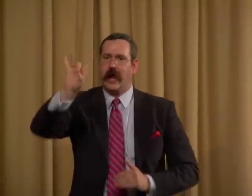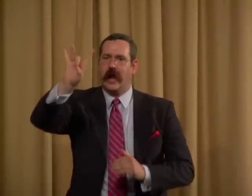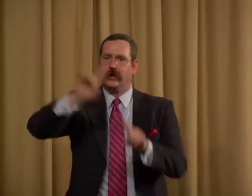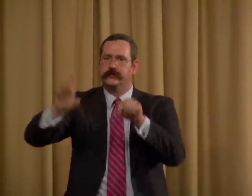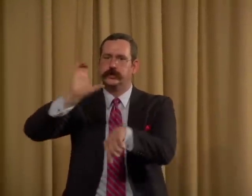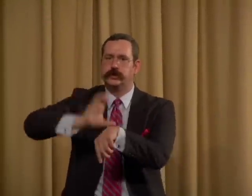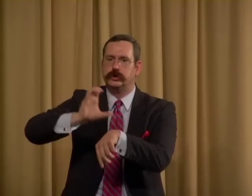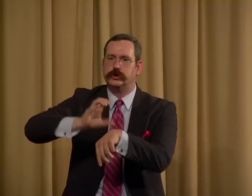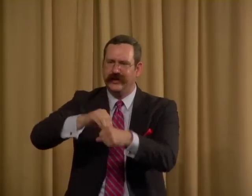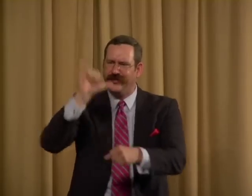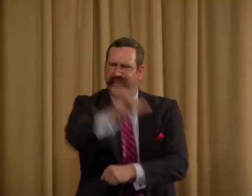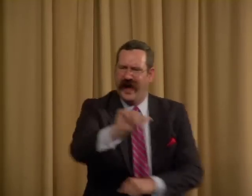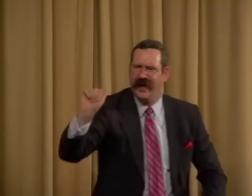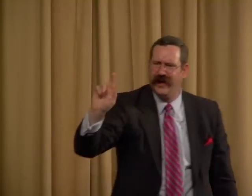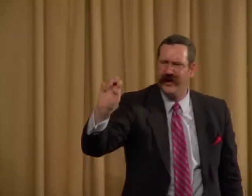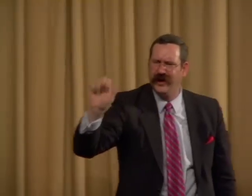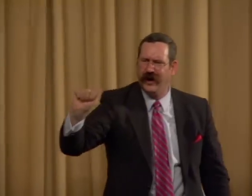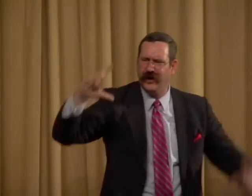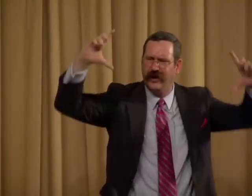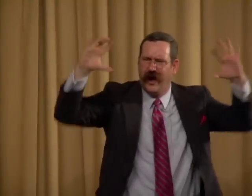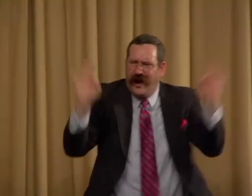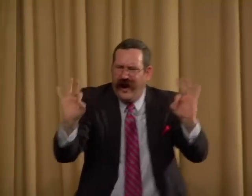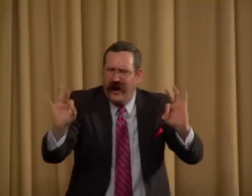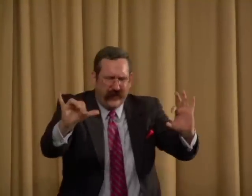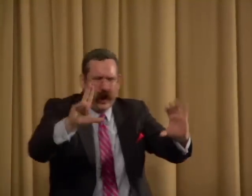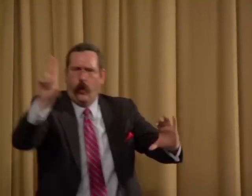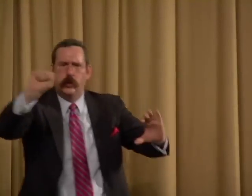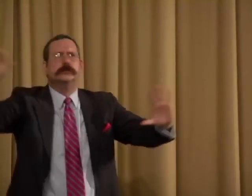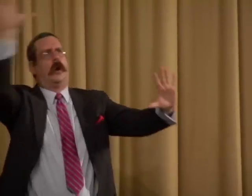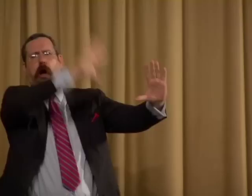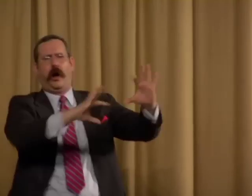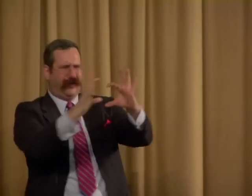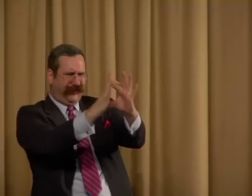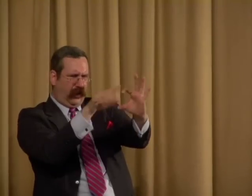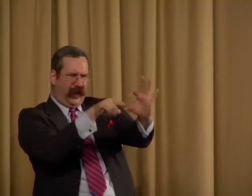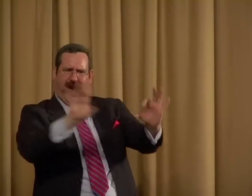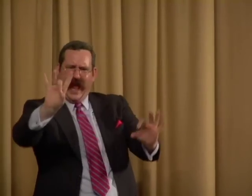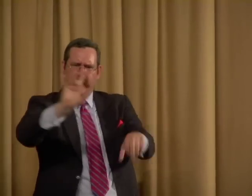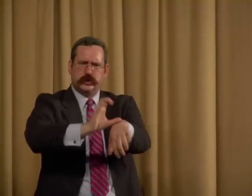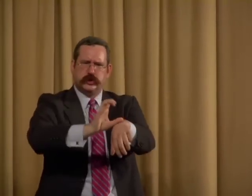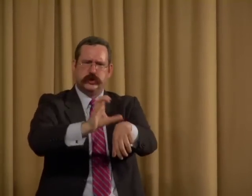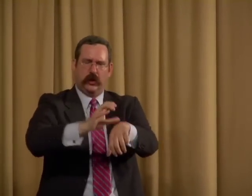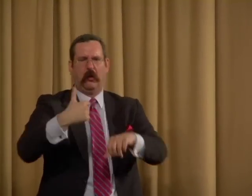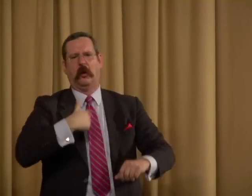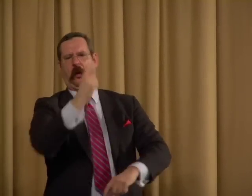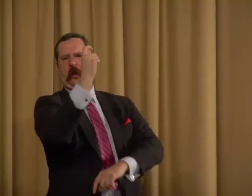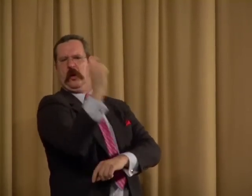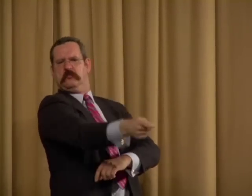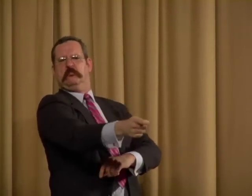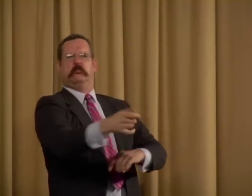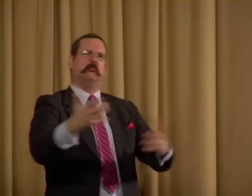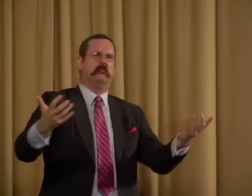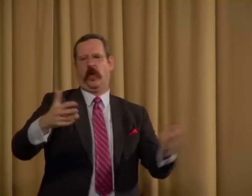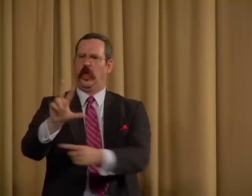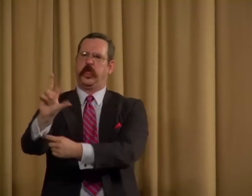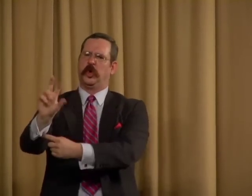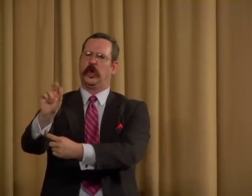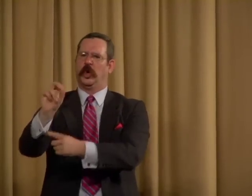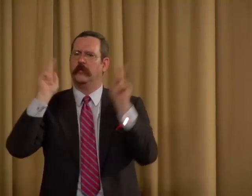pastors in different churches just in that small area in the Midwest. And I